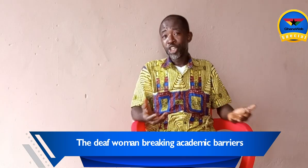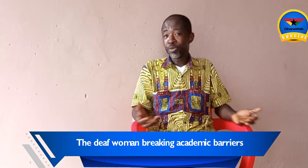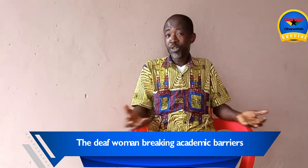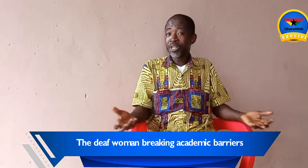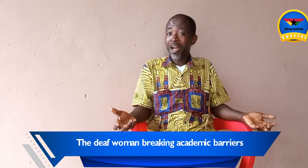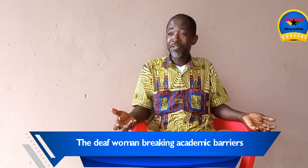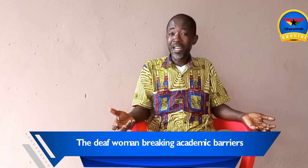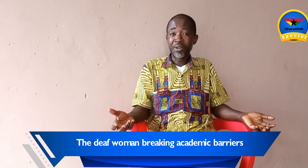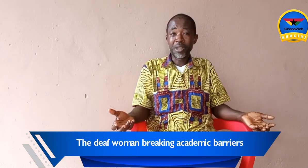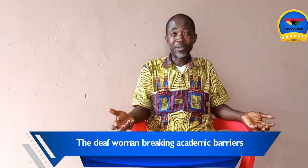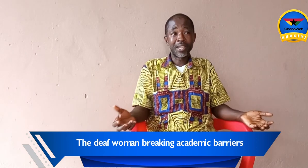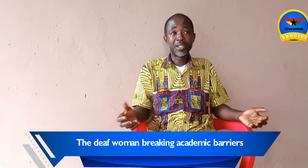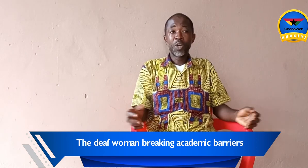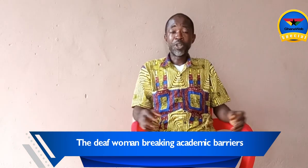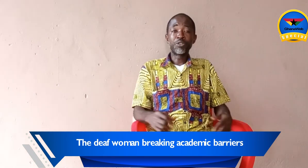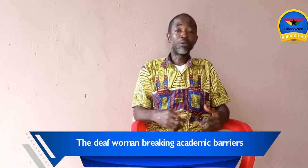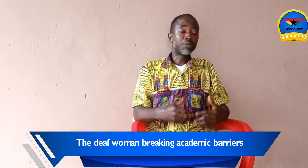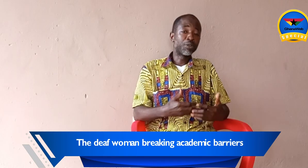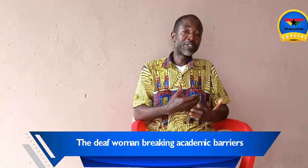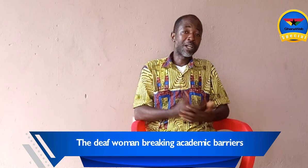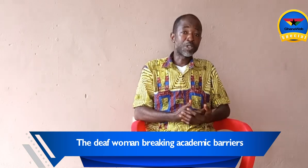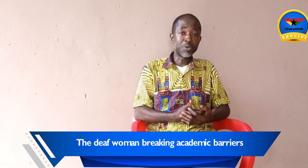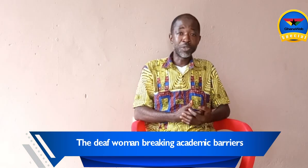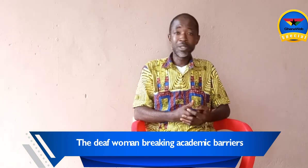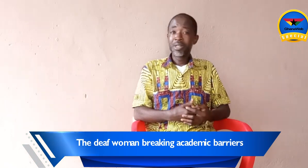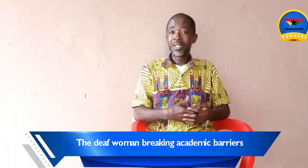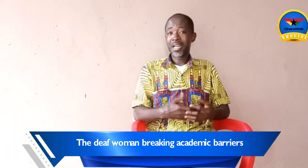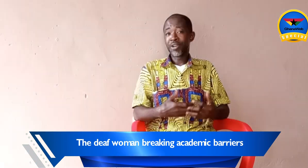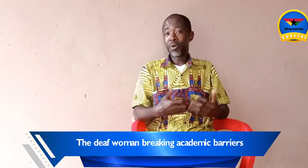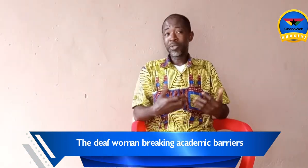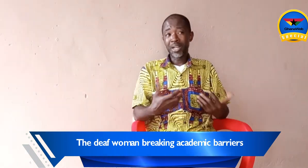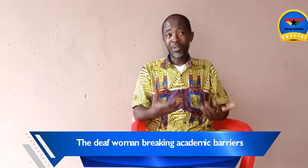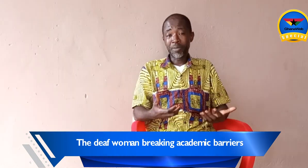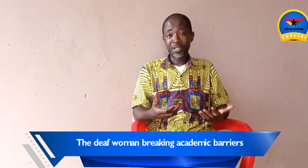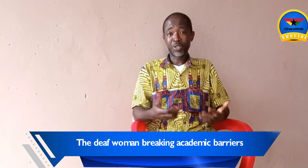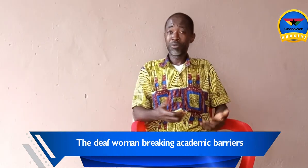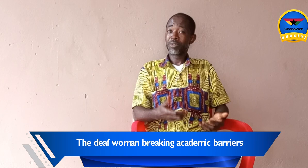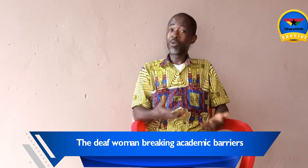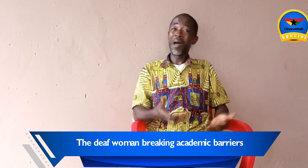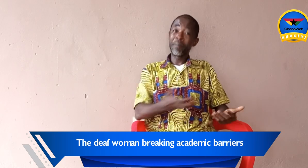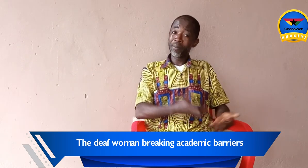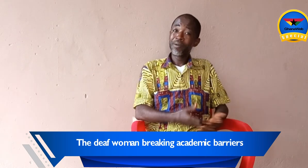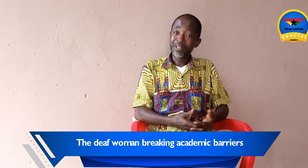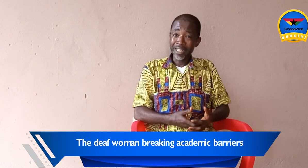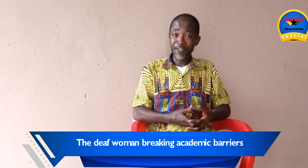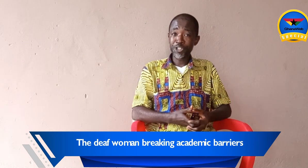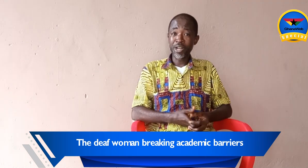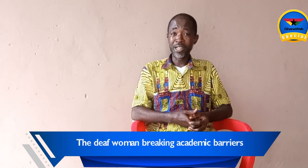visit our schools, there are no sign of the interpreters to help the deaf children in